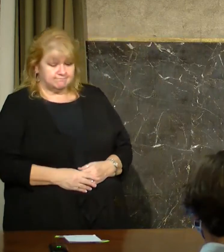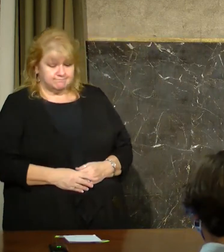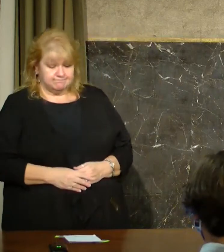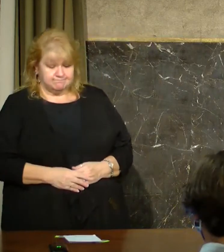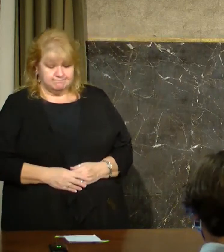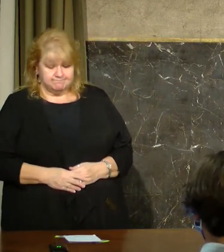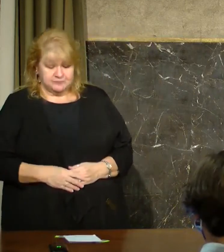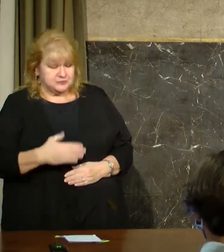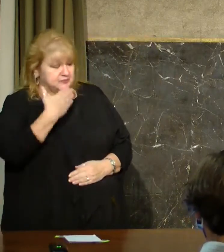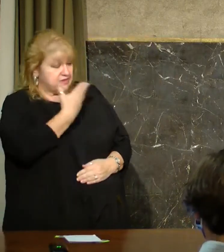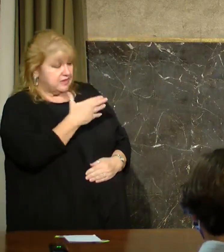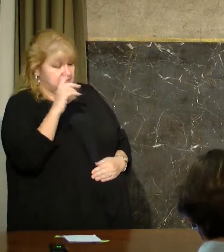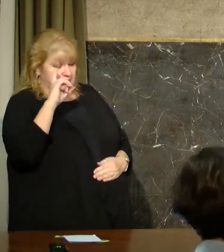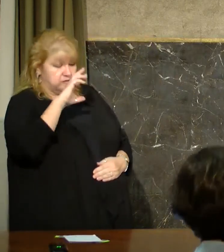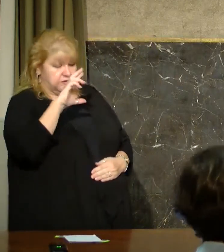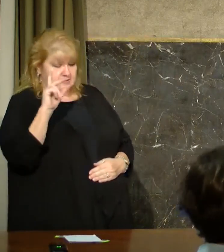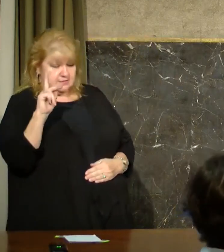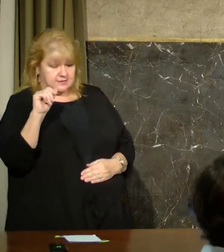Thank you, Dr. Kenner.